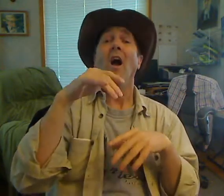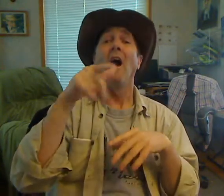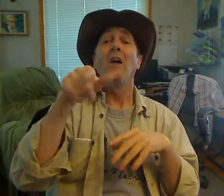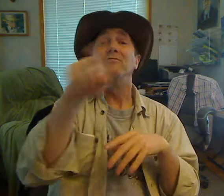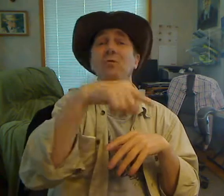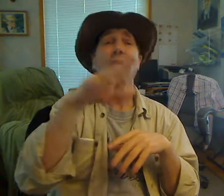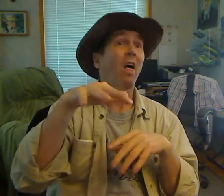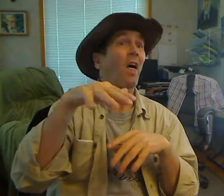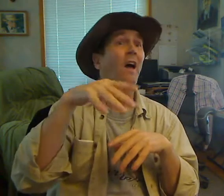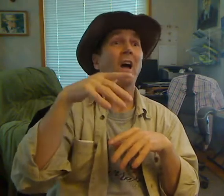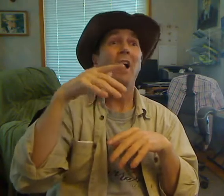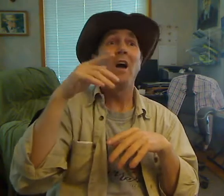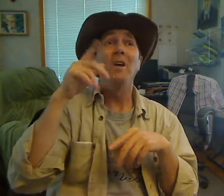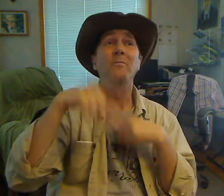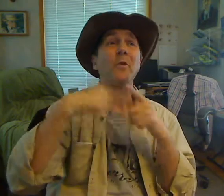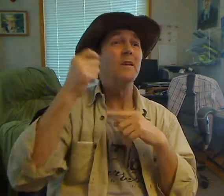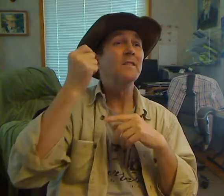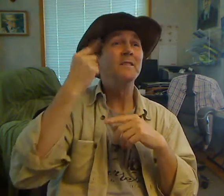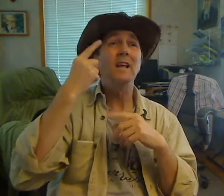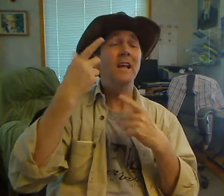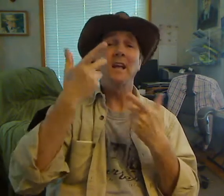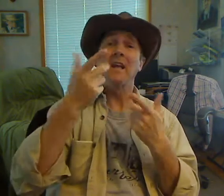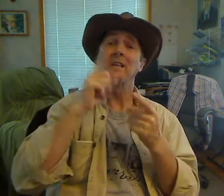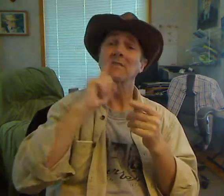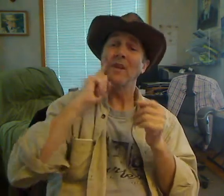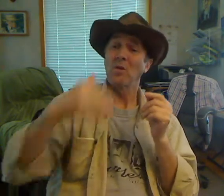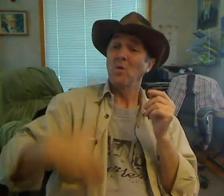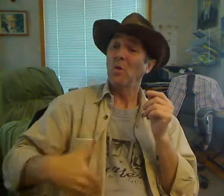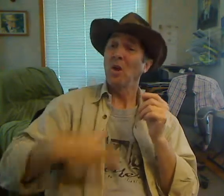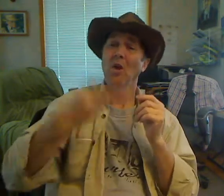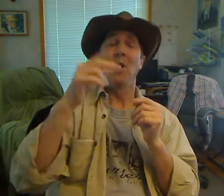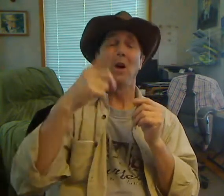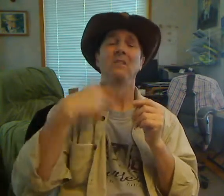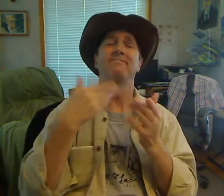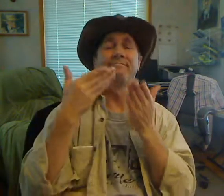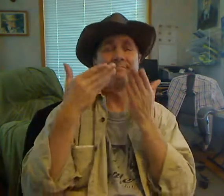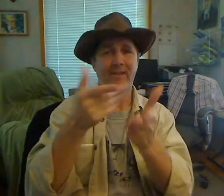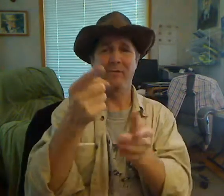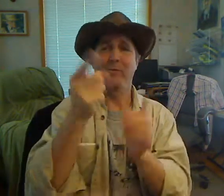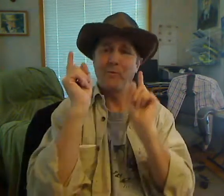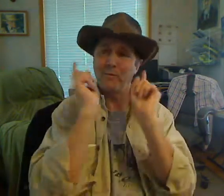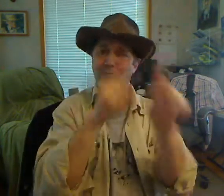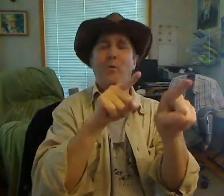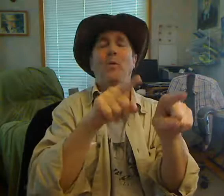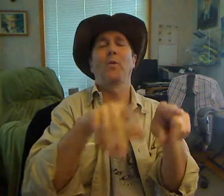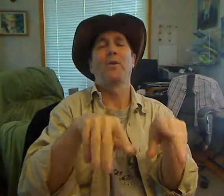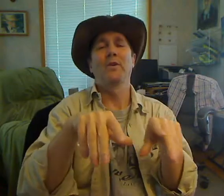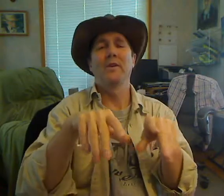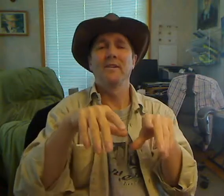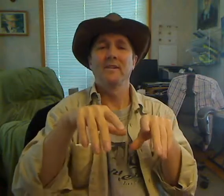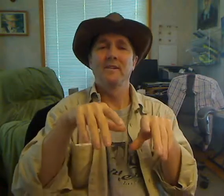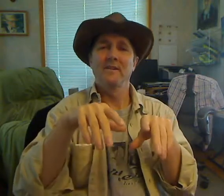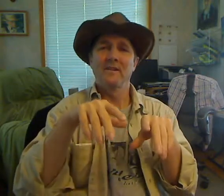the fact that 12,000 people were killed for shelling and striking in Sarajevo over three years. So these are very